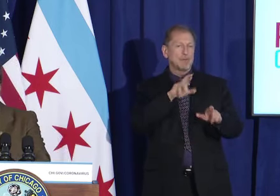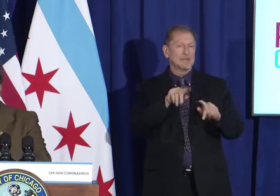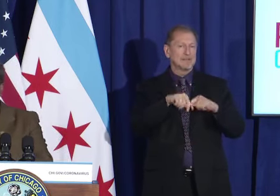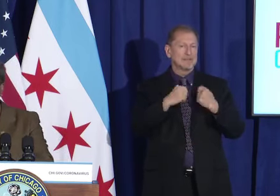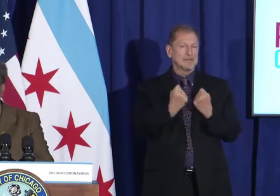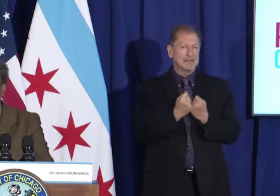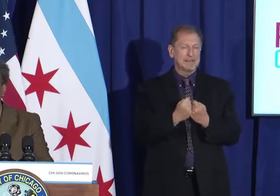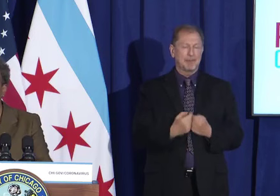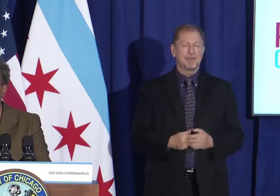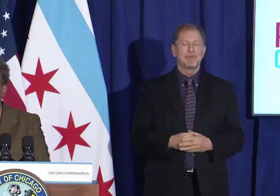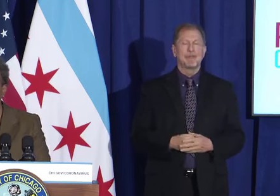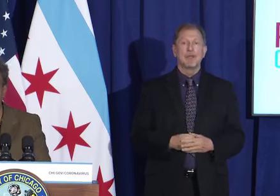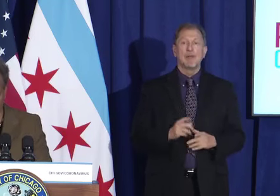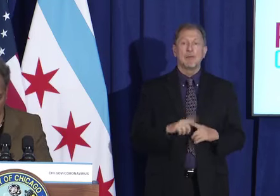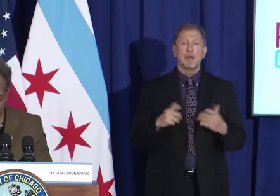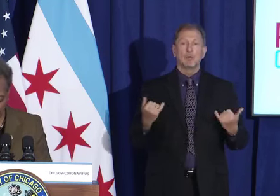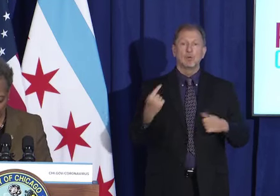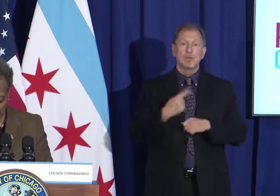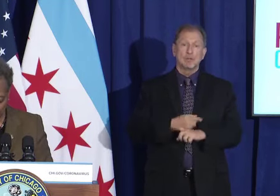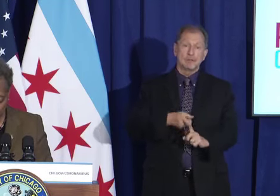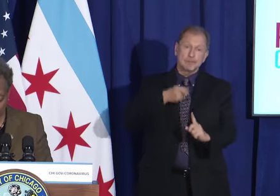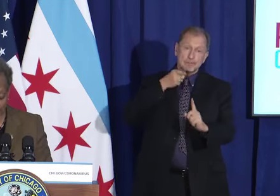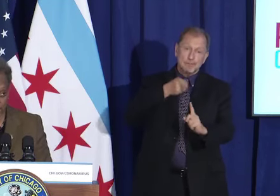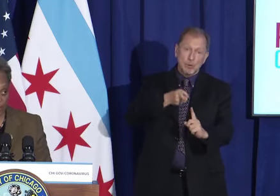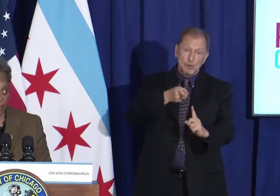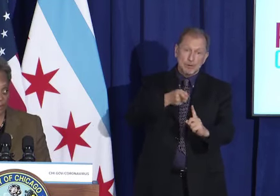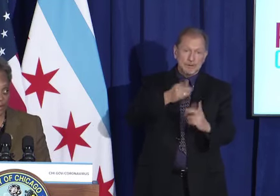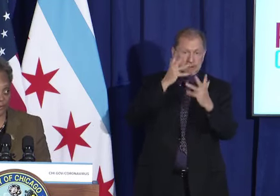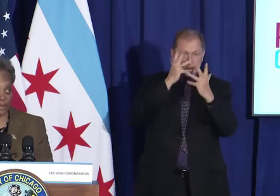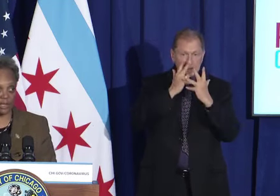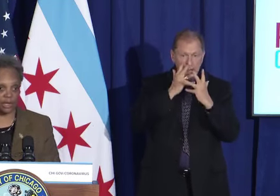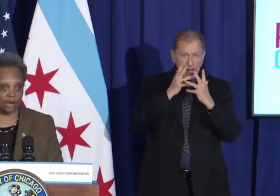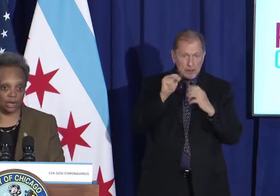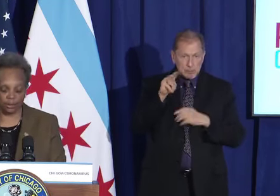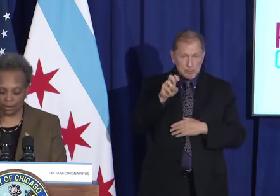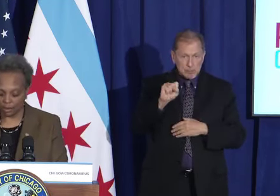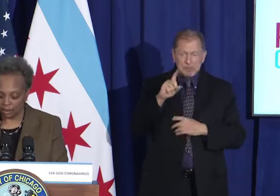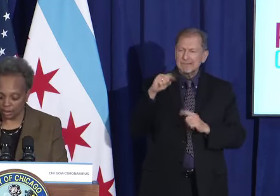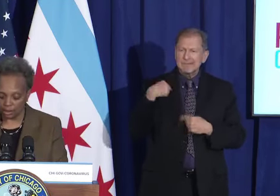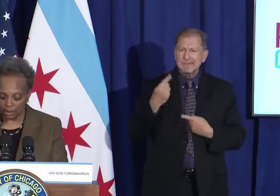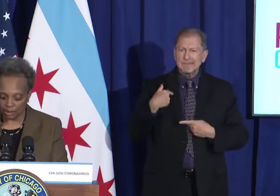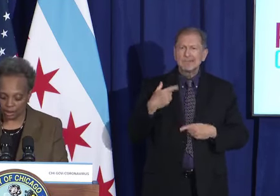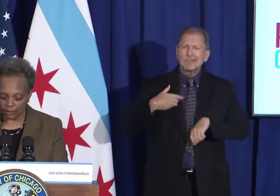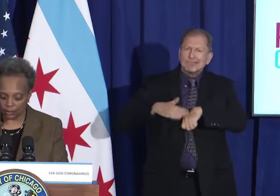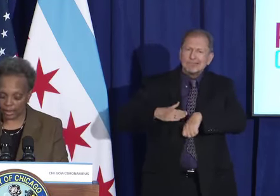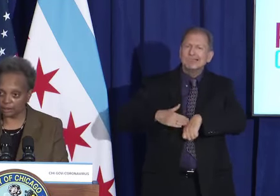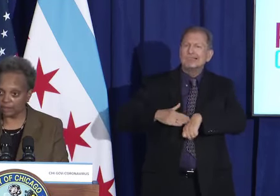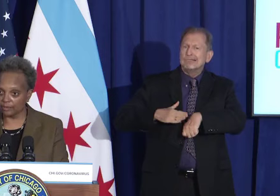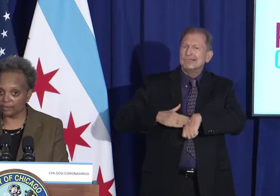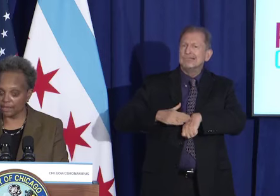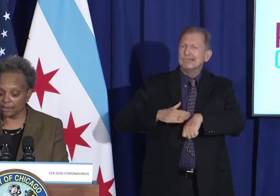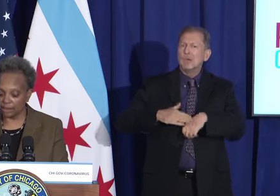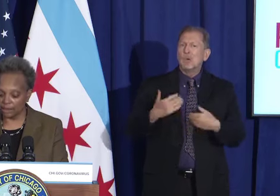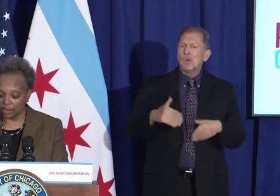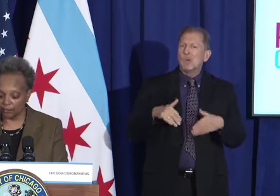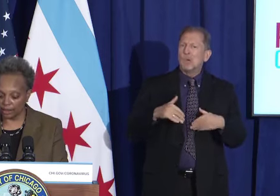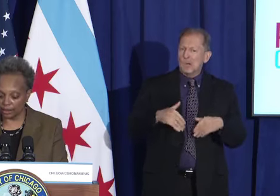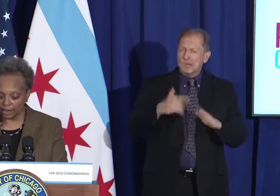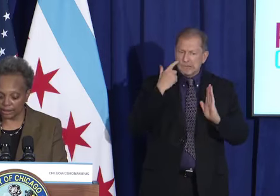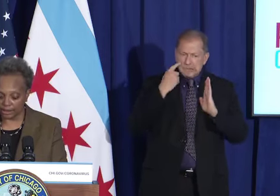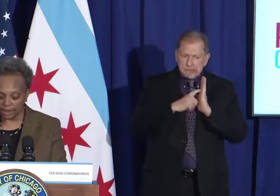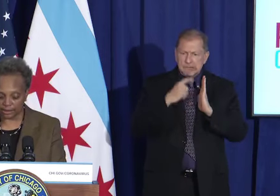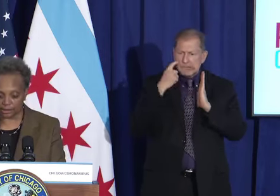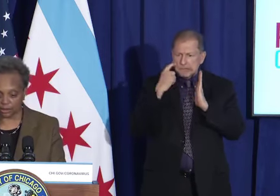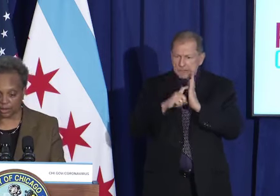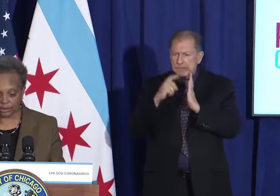very sobering news. For weeks now, we've been sounding the alarm on the record level of daily COVID